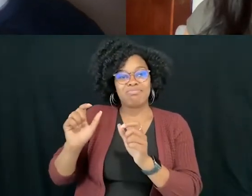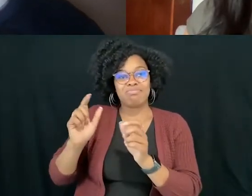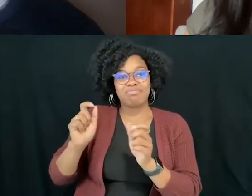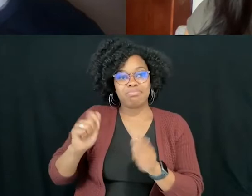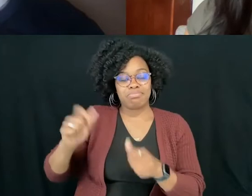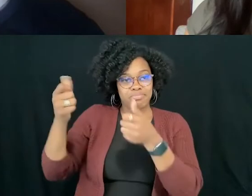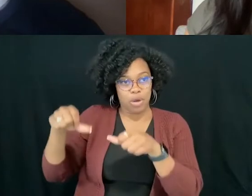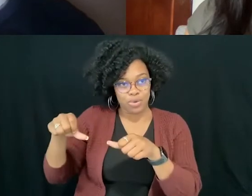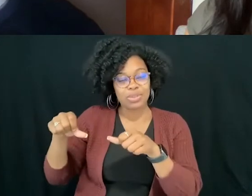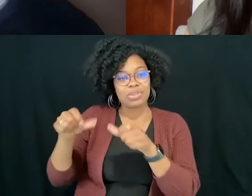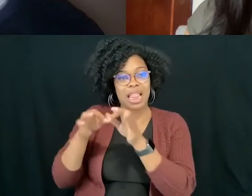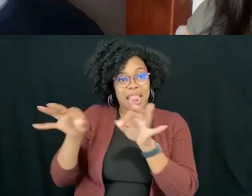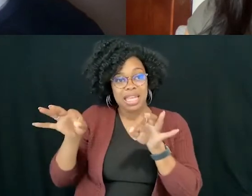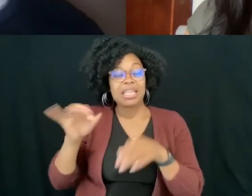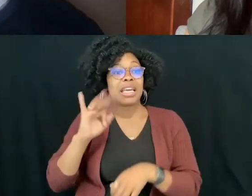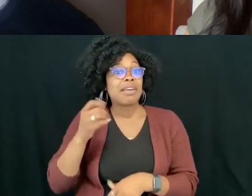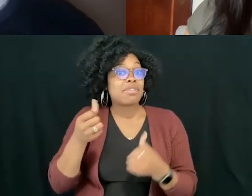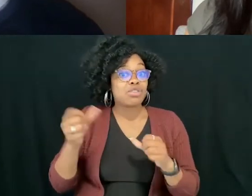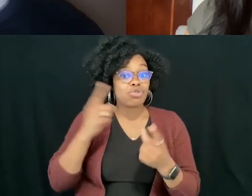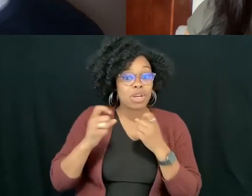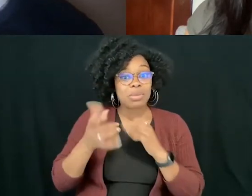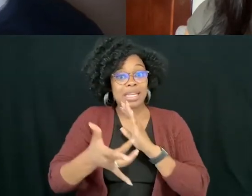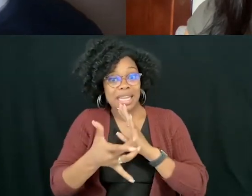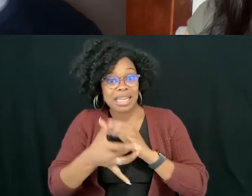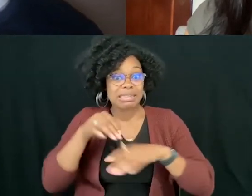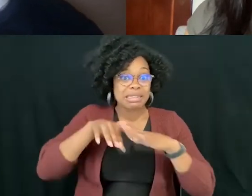accessibility in English or in Spanish, please direct them to me, Carolina.